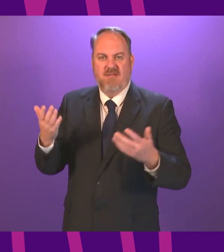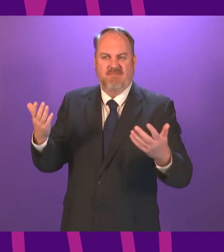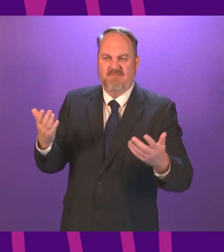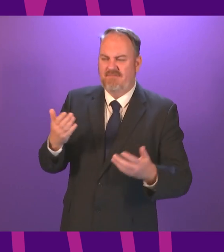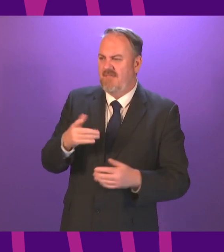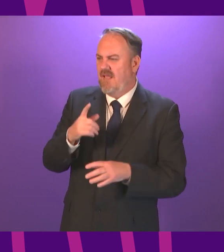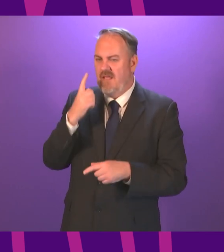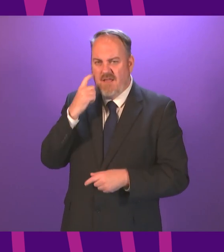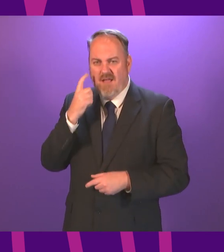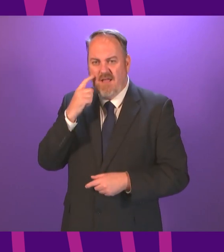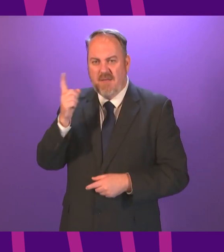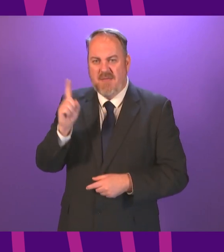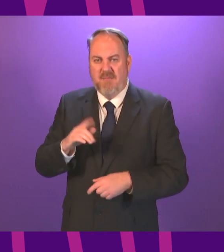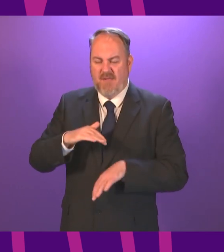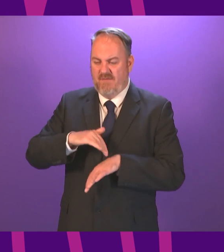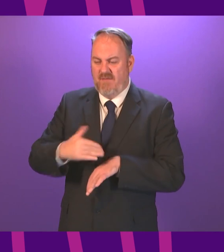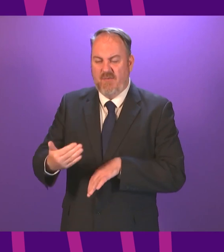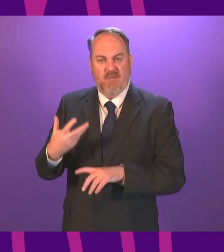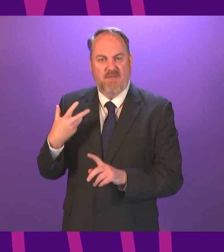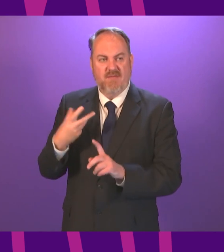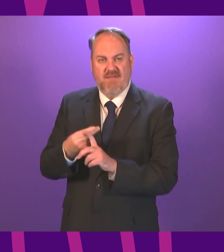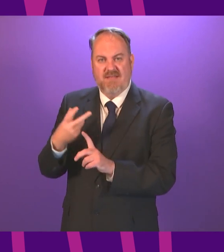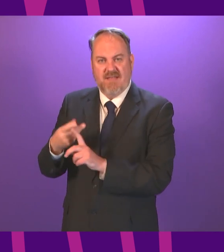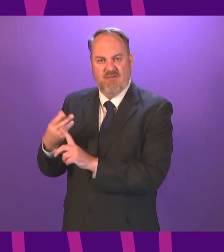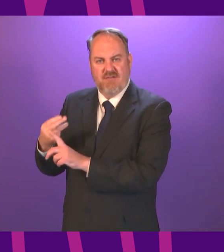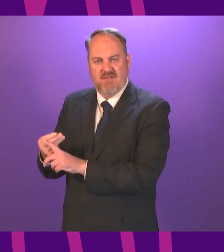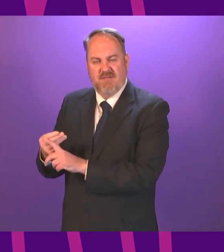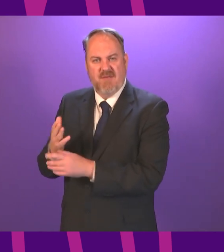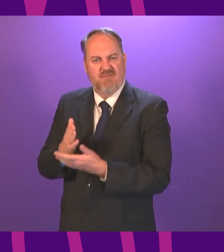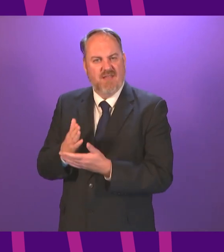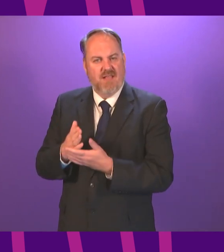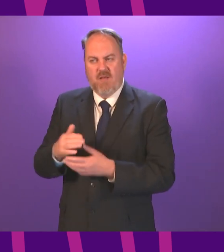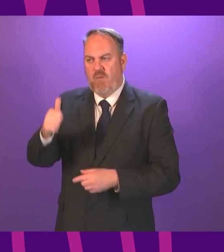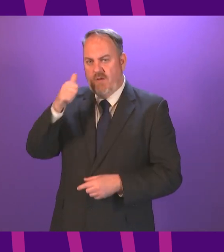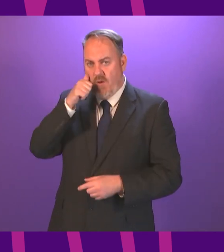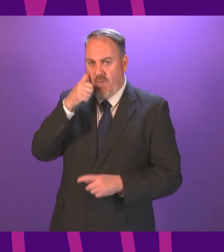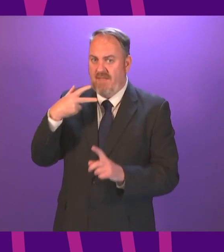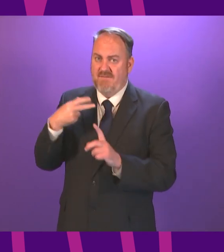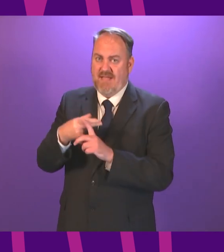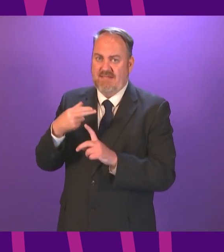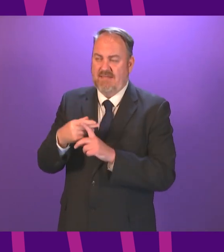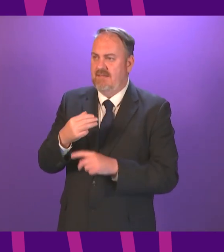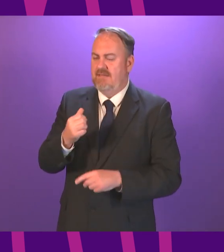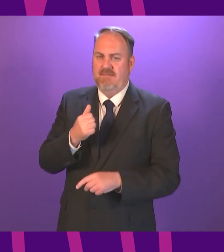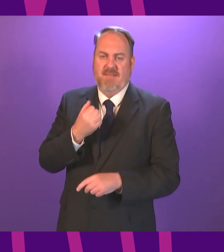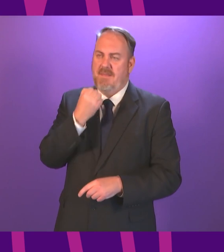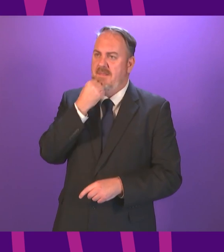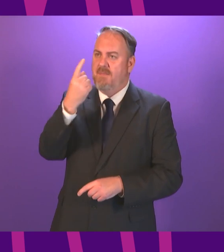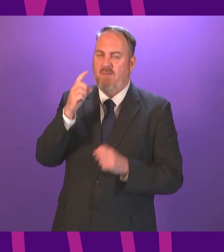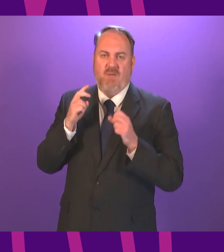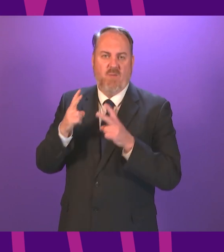down the younger age groups there is no question that vaccines are our best route to reducing restrictions